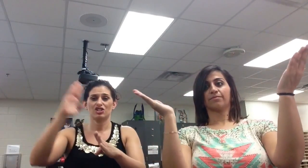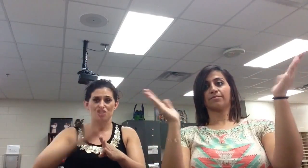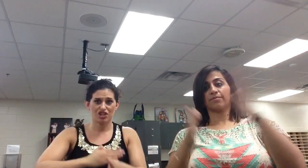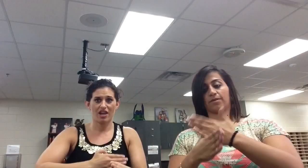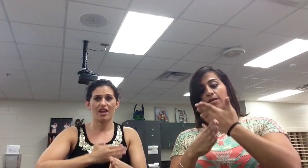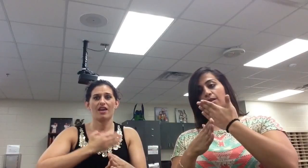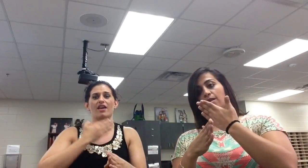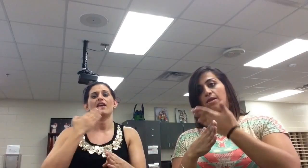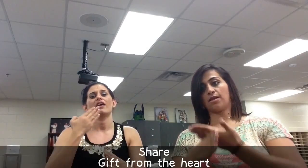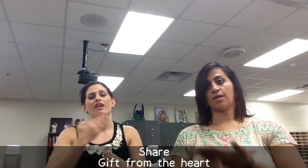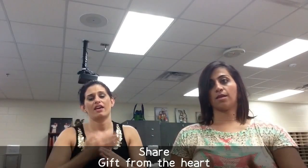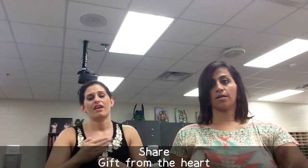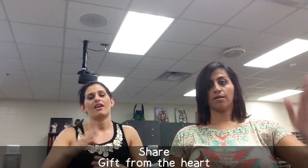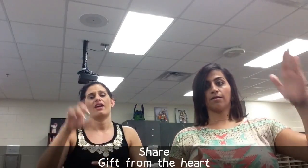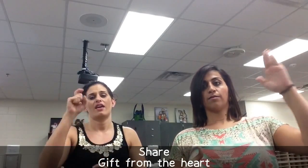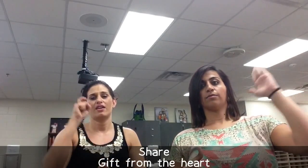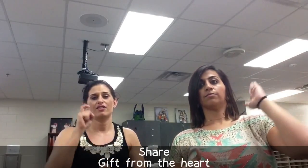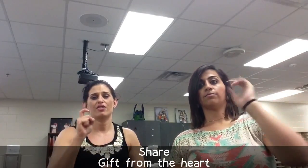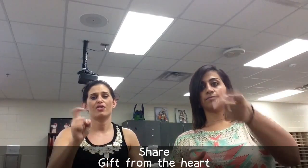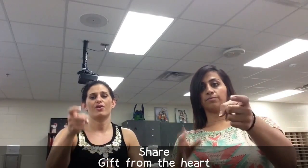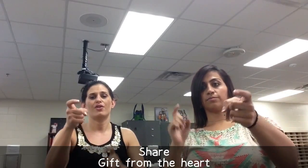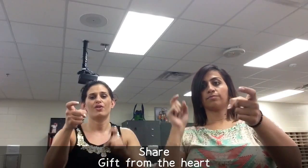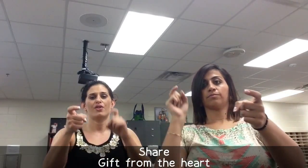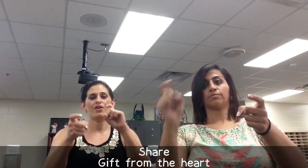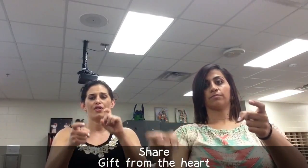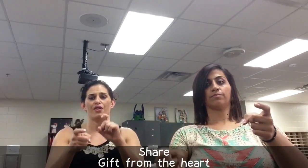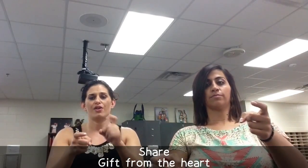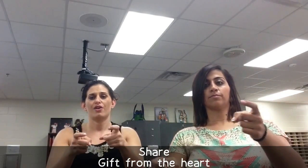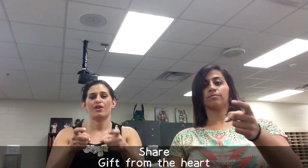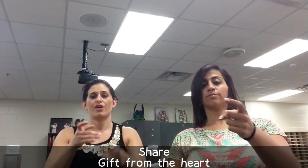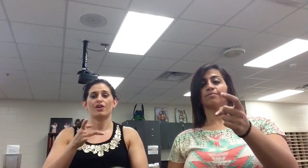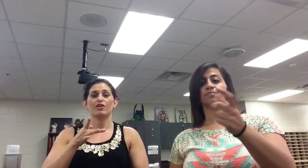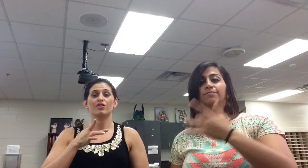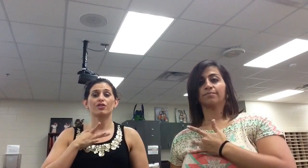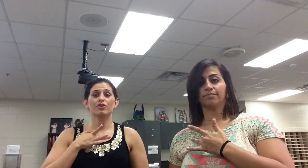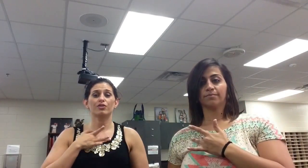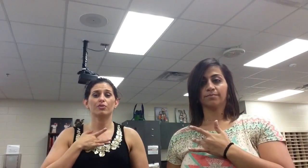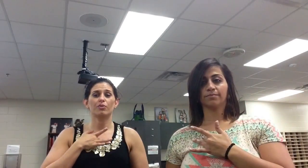share your goodwill